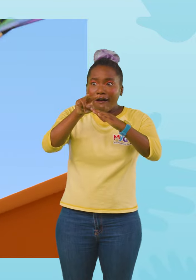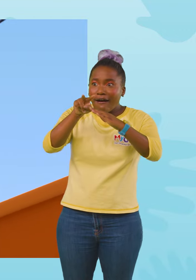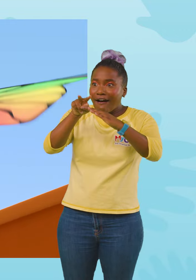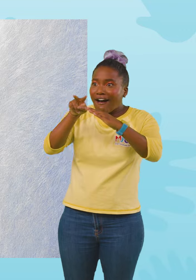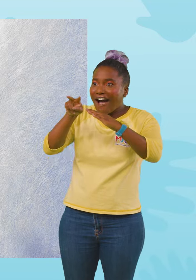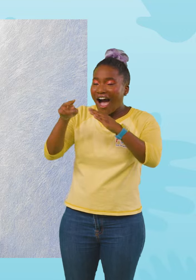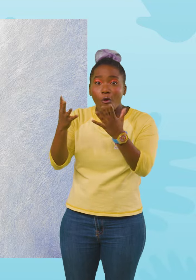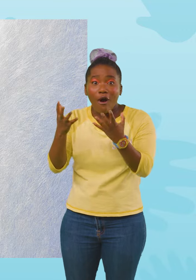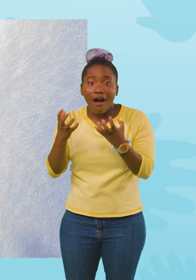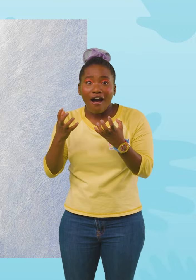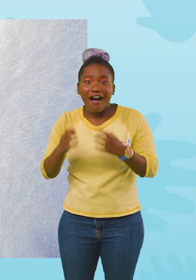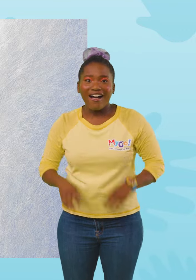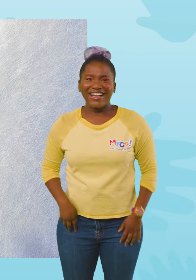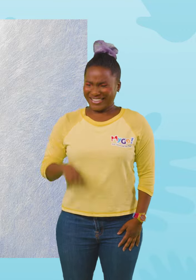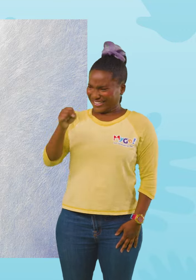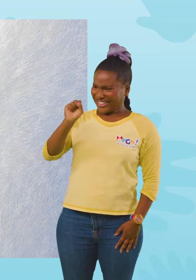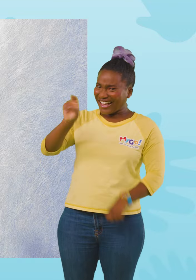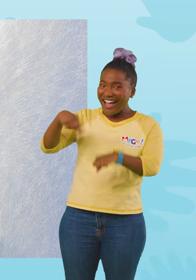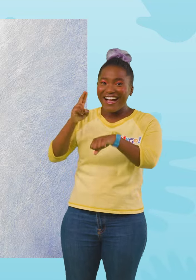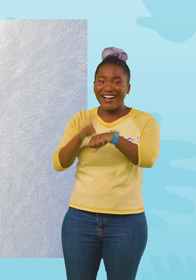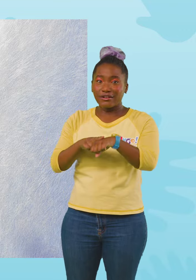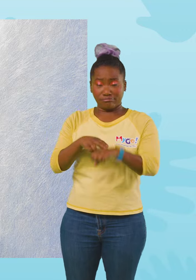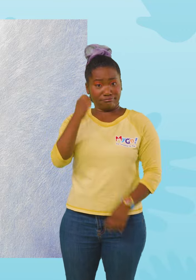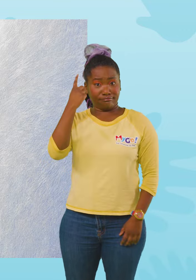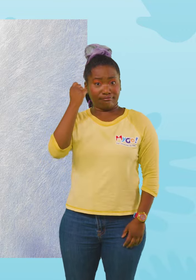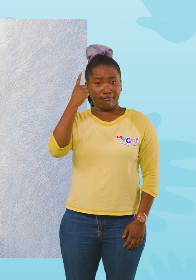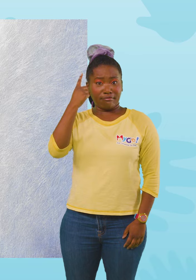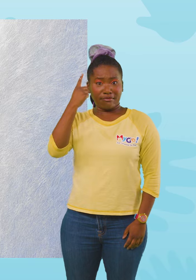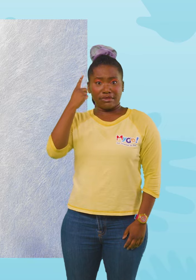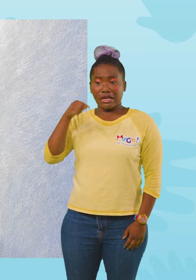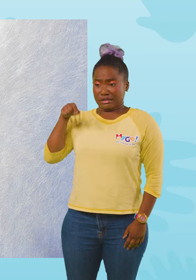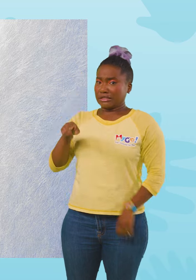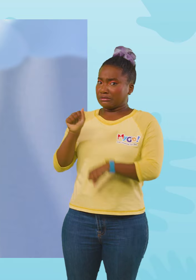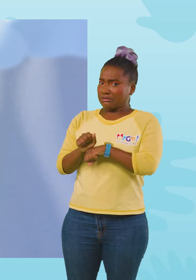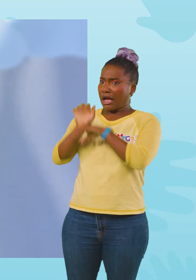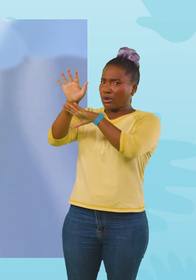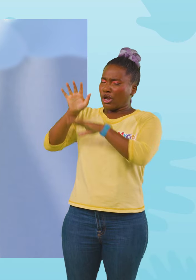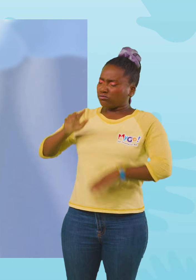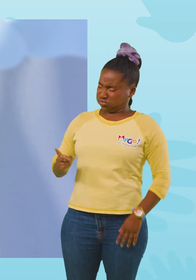mountain! Of course! But get ready! This mountain is super tall!